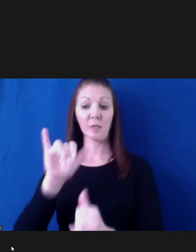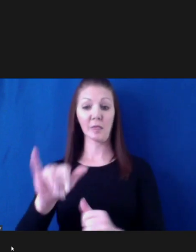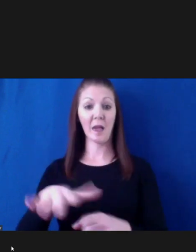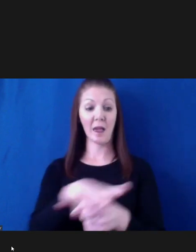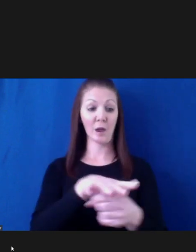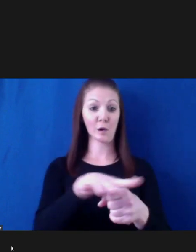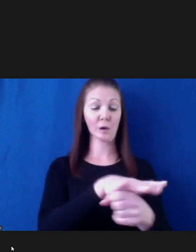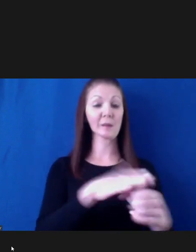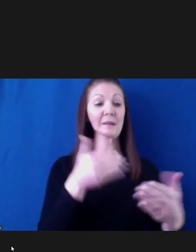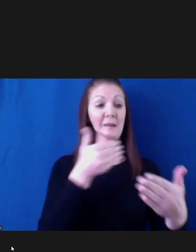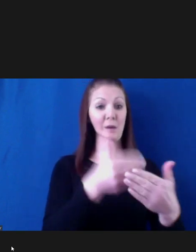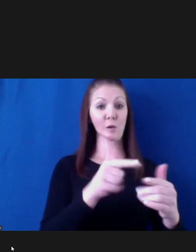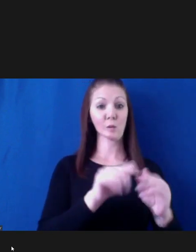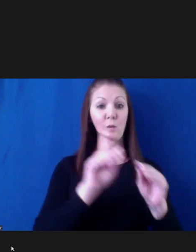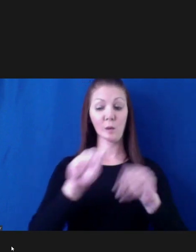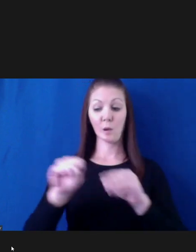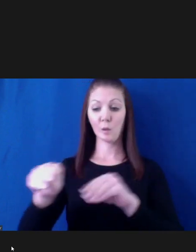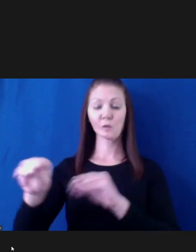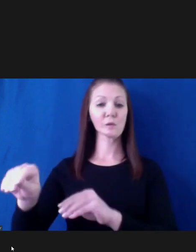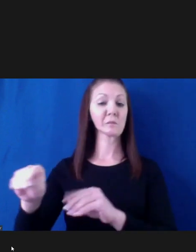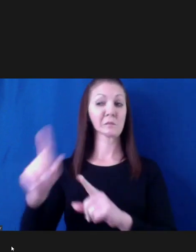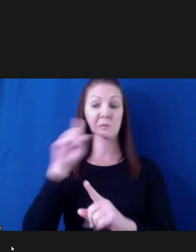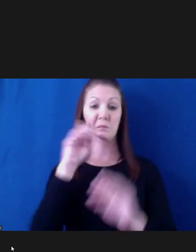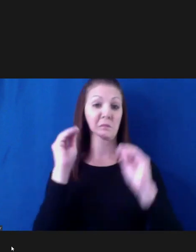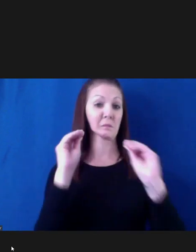of any, any flooding.